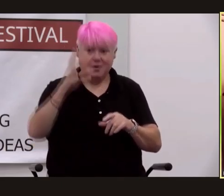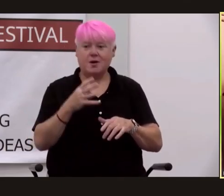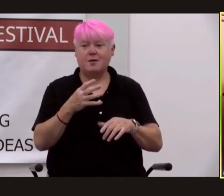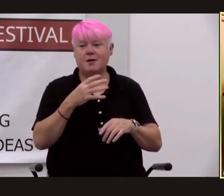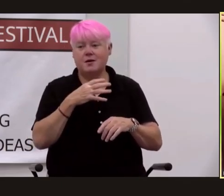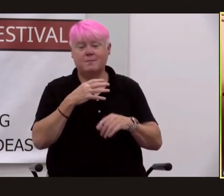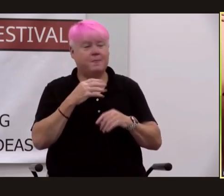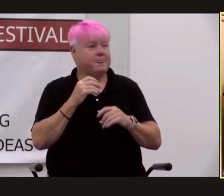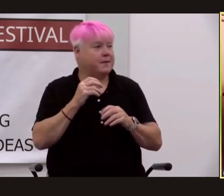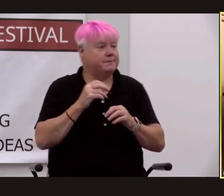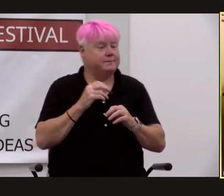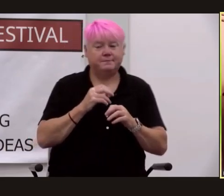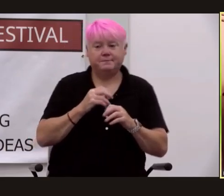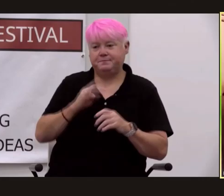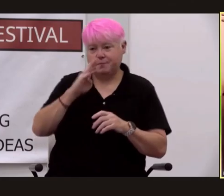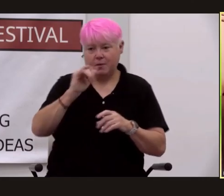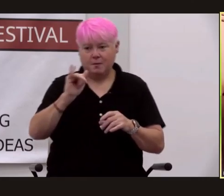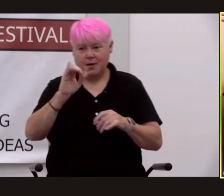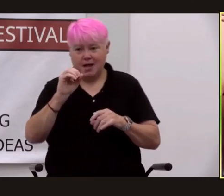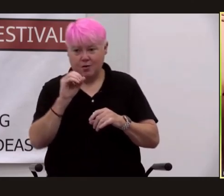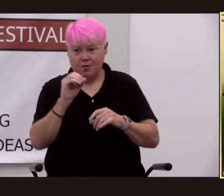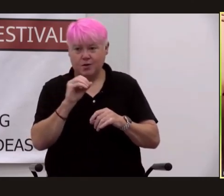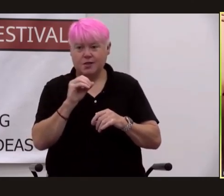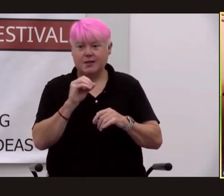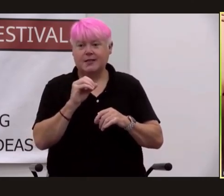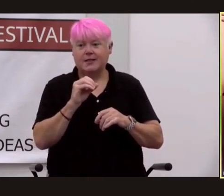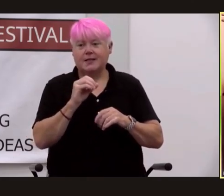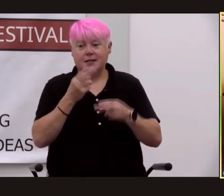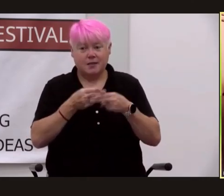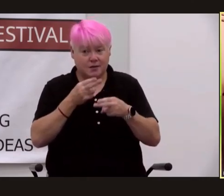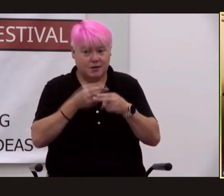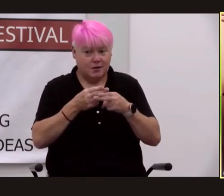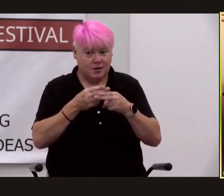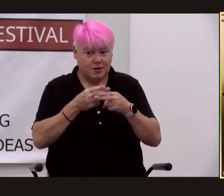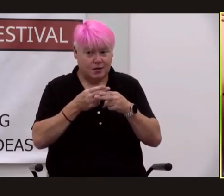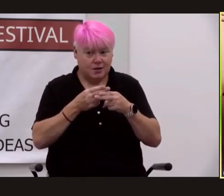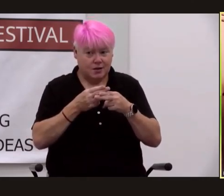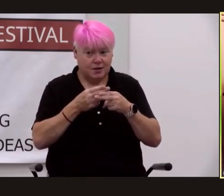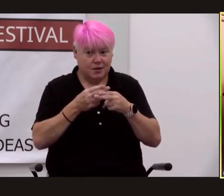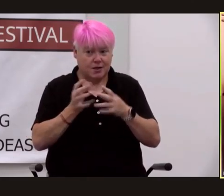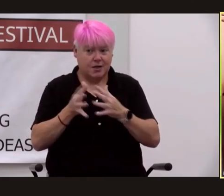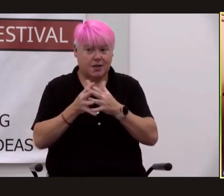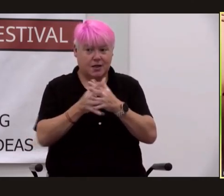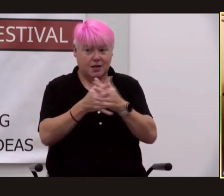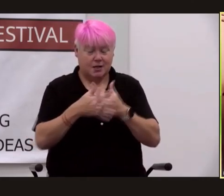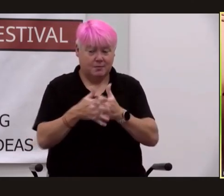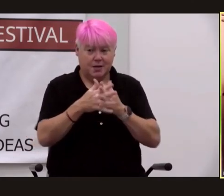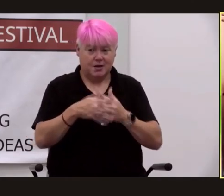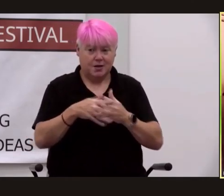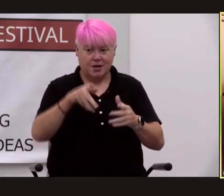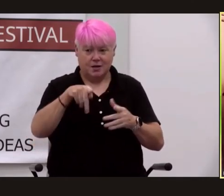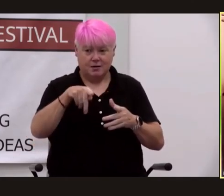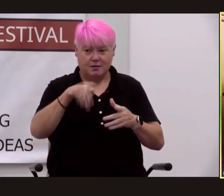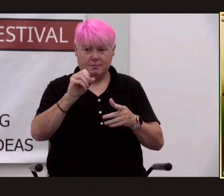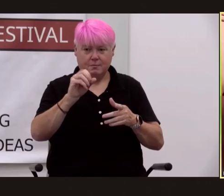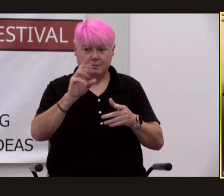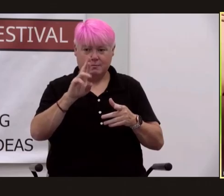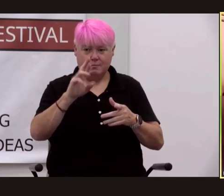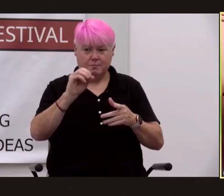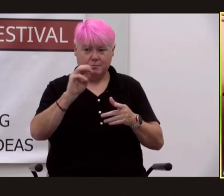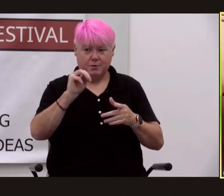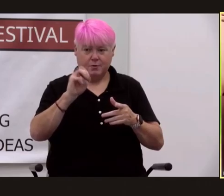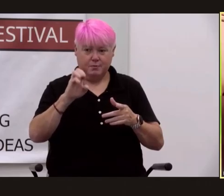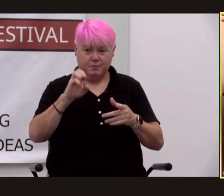bird both historians is called american prometheus and both mary shelley